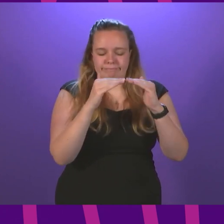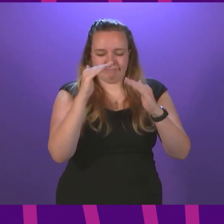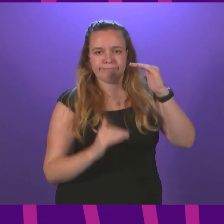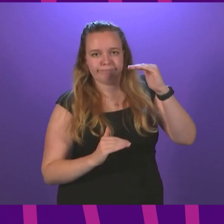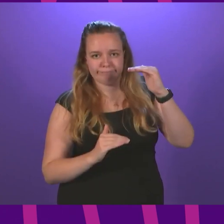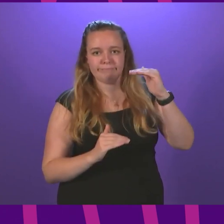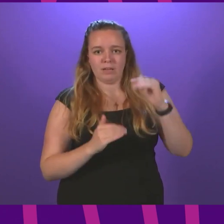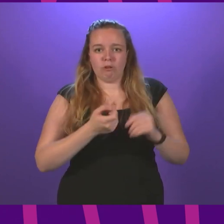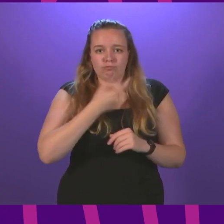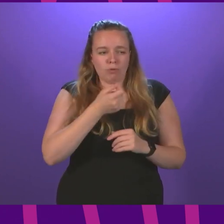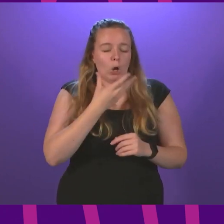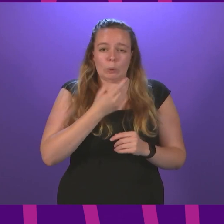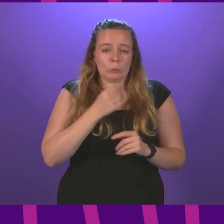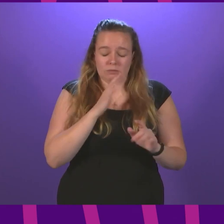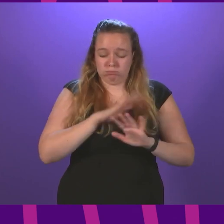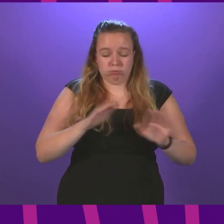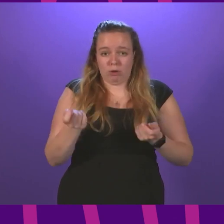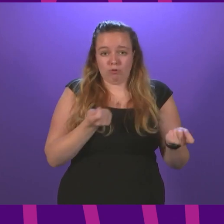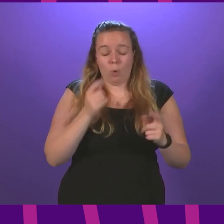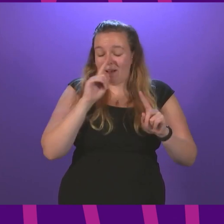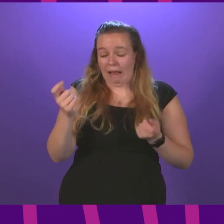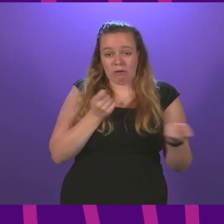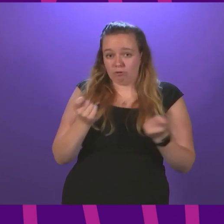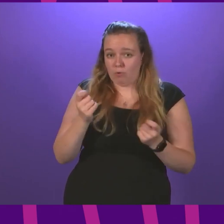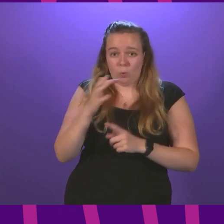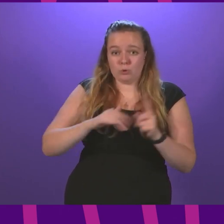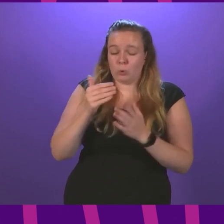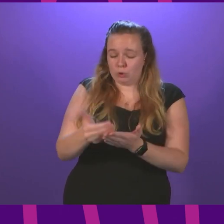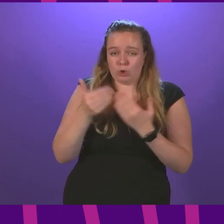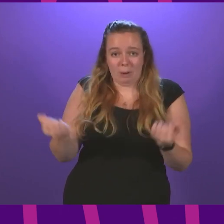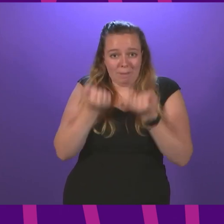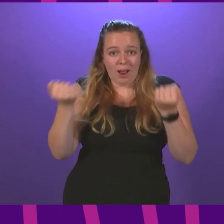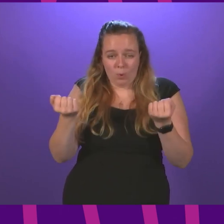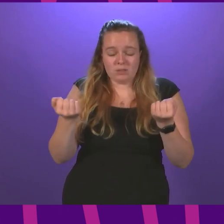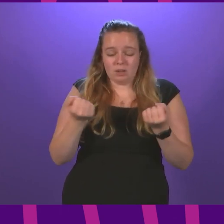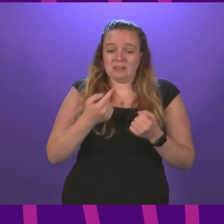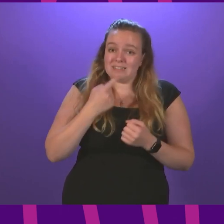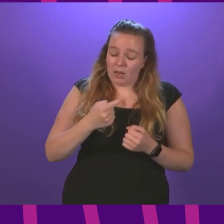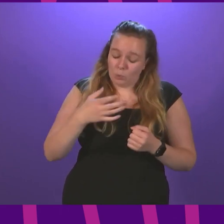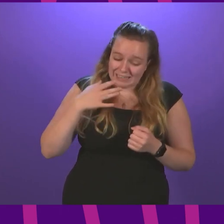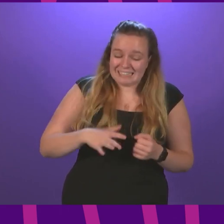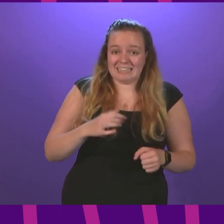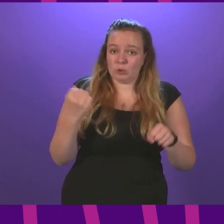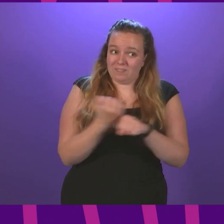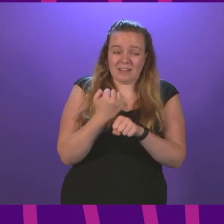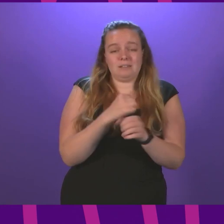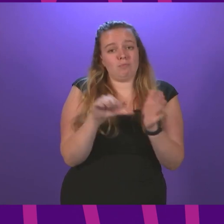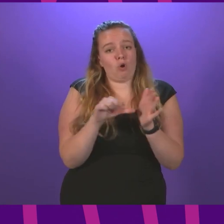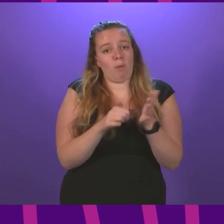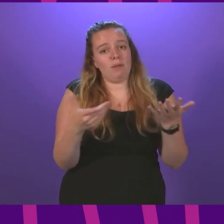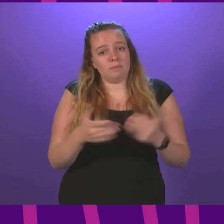control and they can't even take control of the devolved social security powers that they told us we needed to fix all these problems.